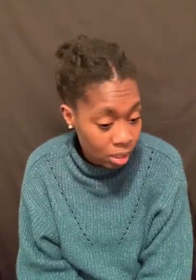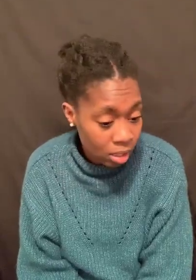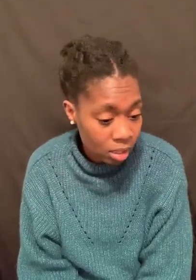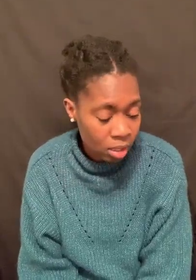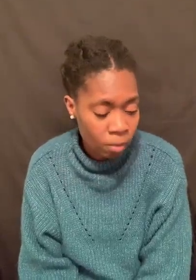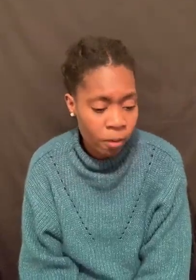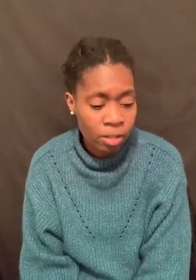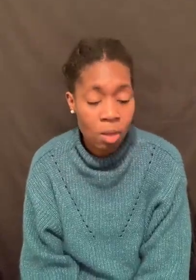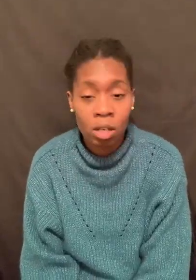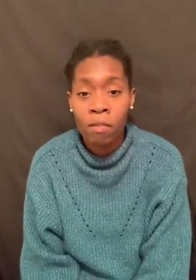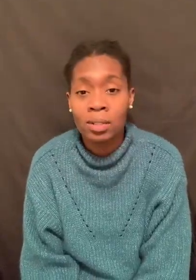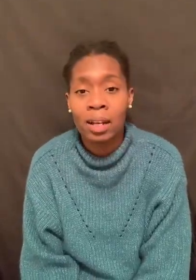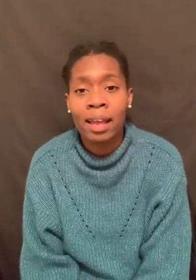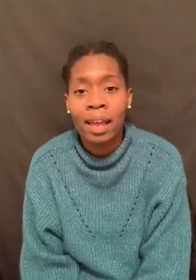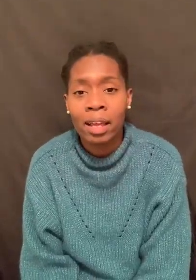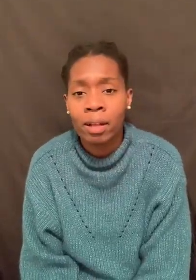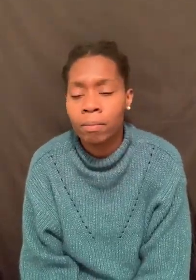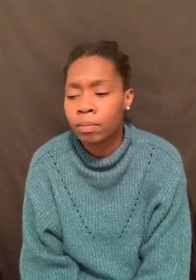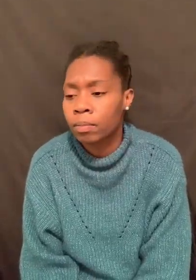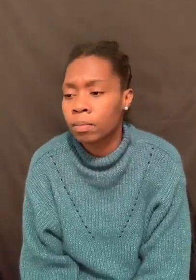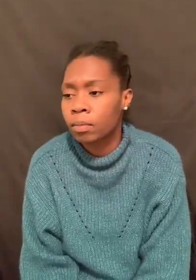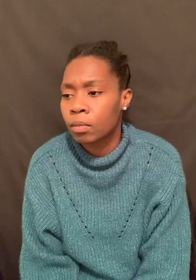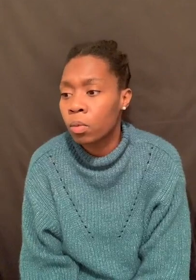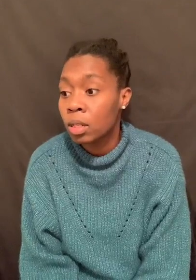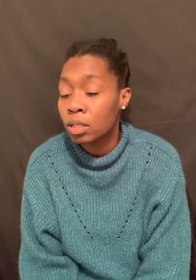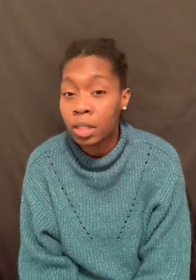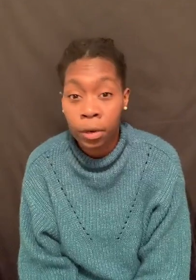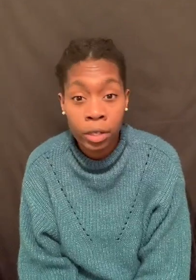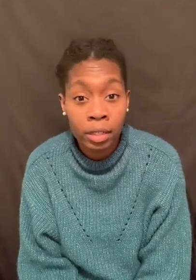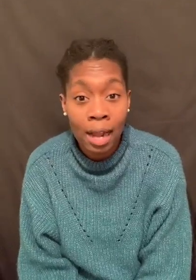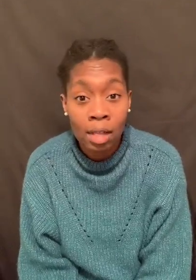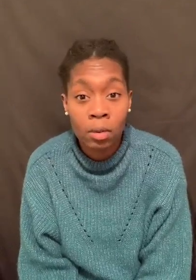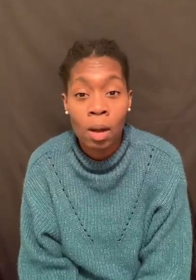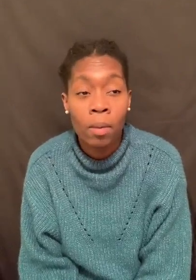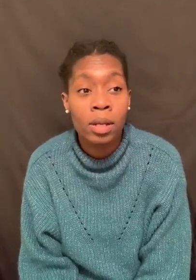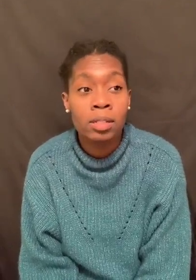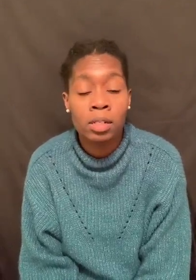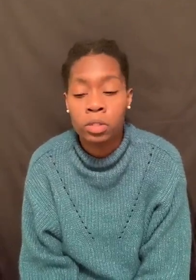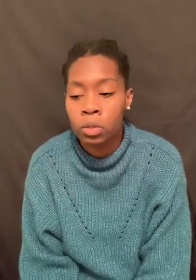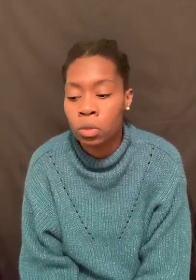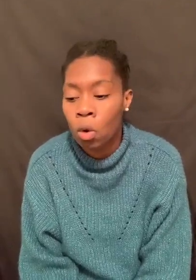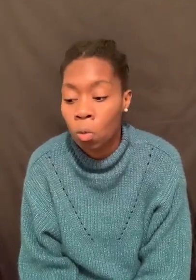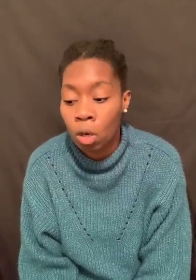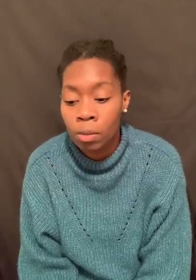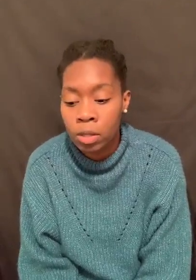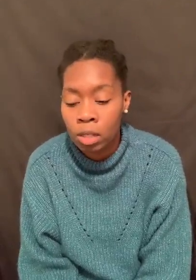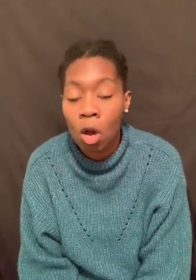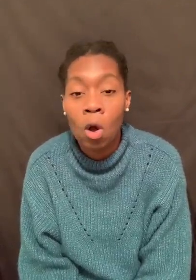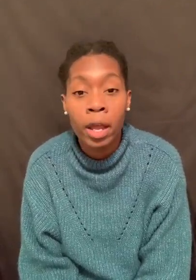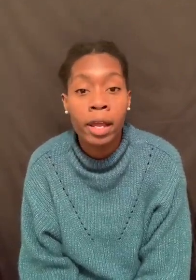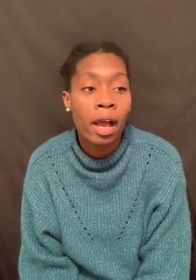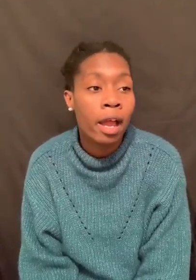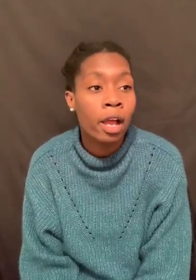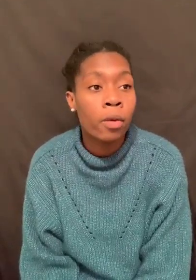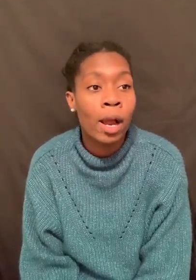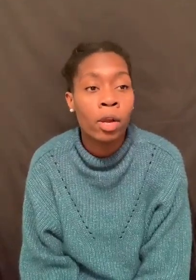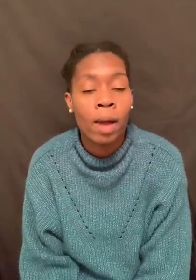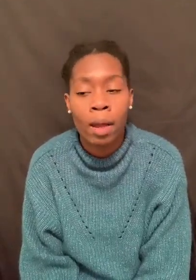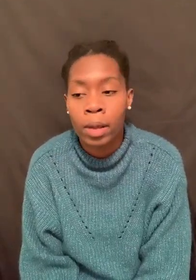is this? Because first I was confronting, like, hey. We're just a Christian guy. And why are we listening to rolling music? Like, okay, yeah, yeah, you're right, you're right.